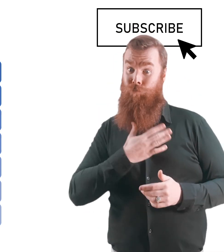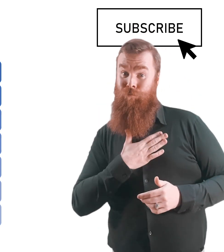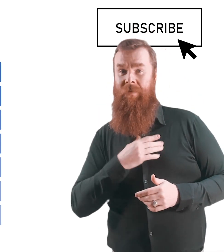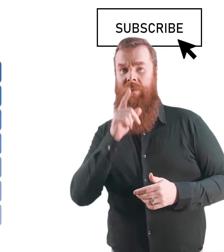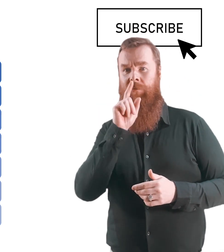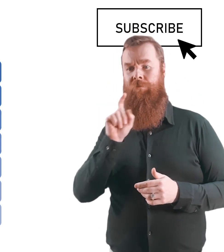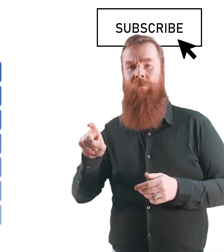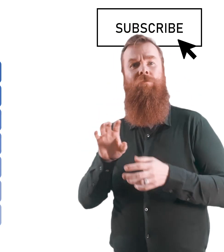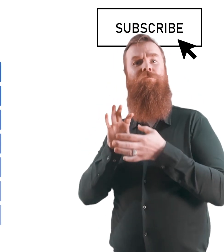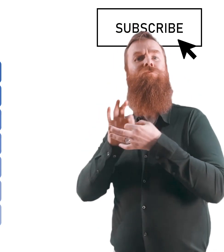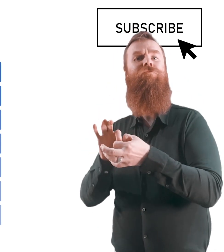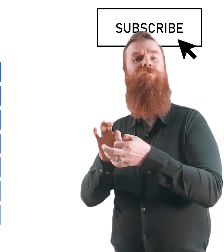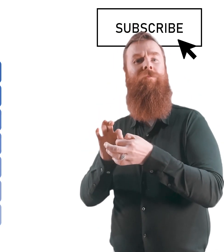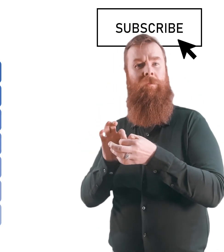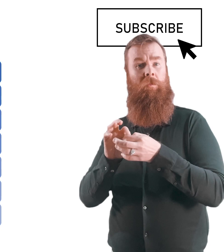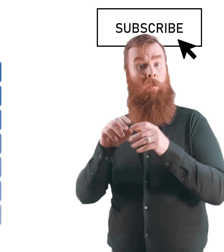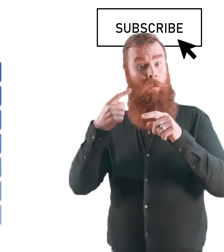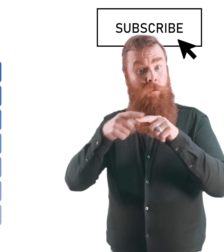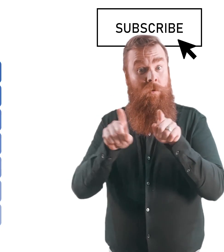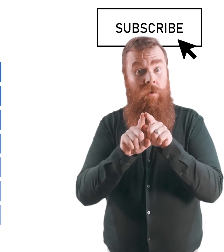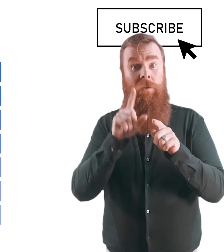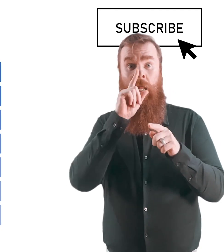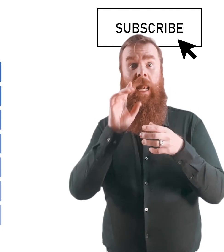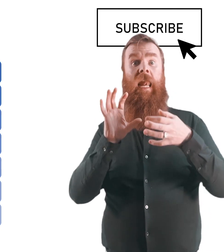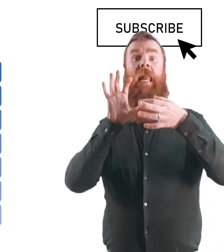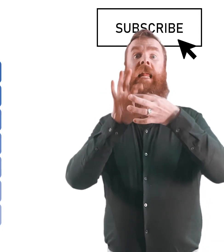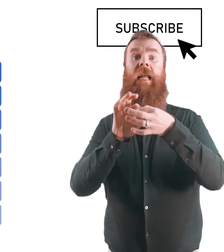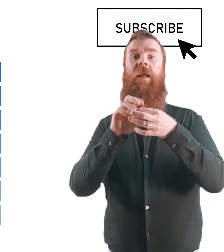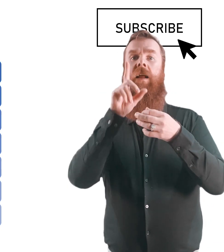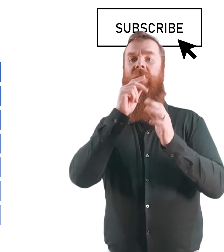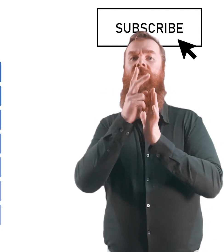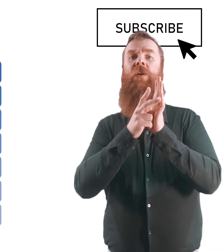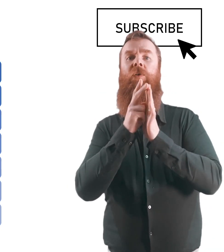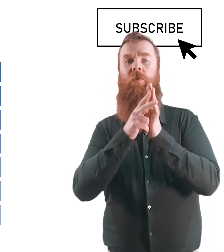Don't forget to like this video and subscribe to learn more about oral health.